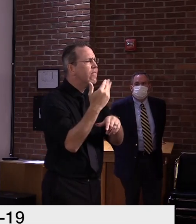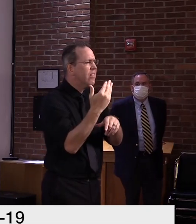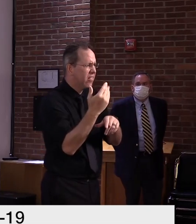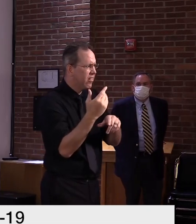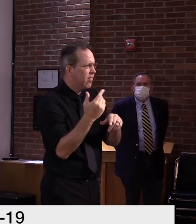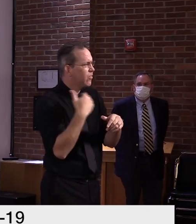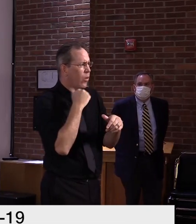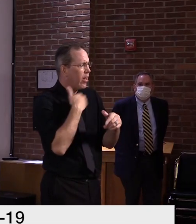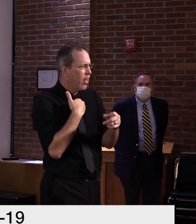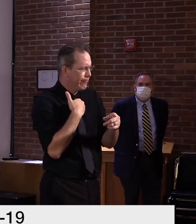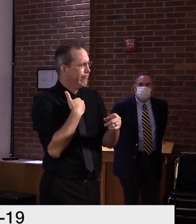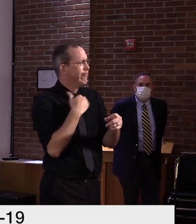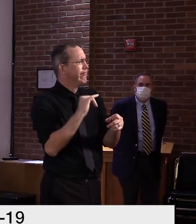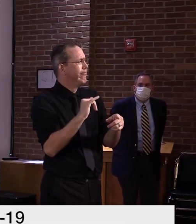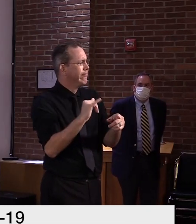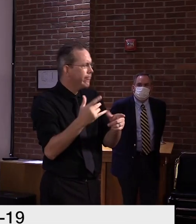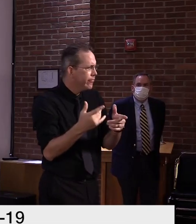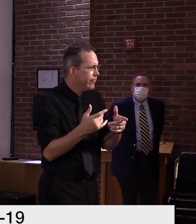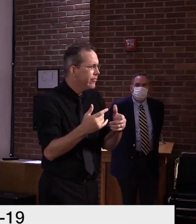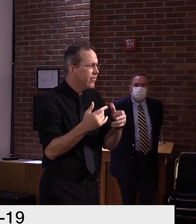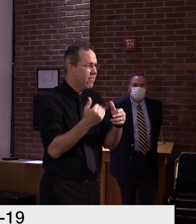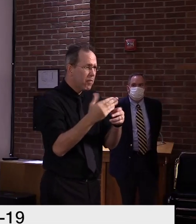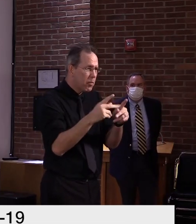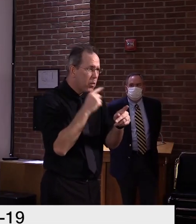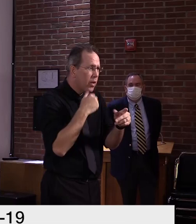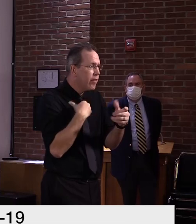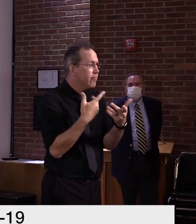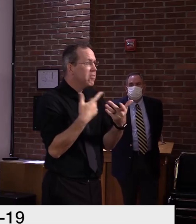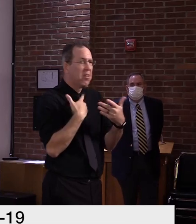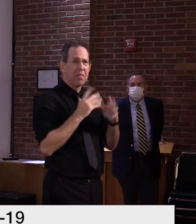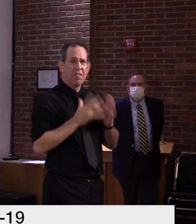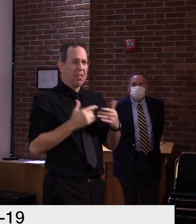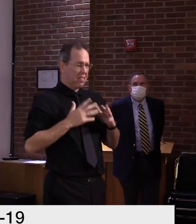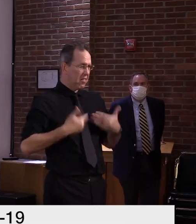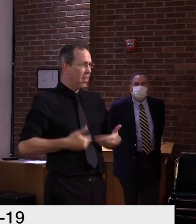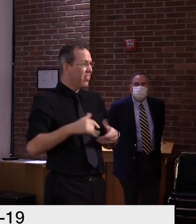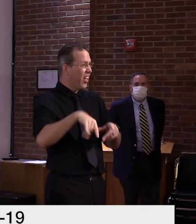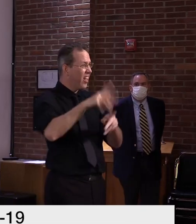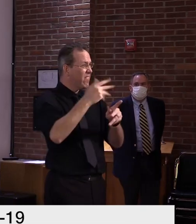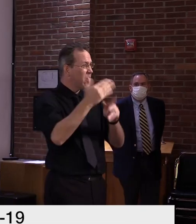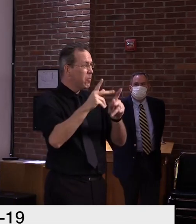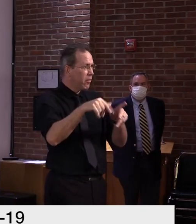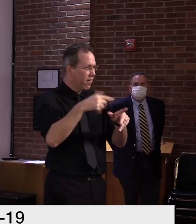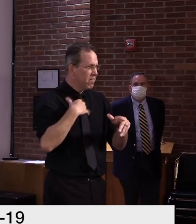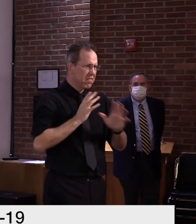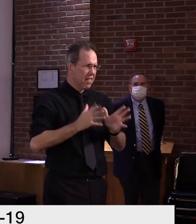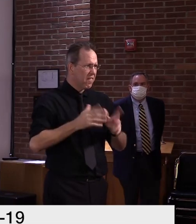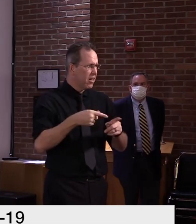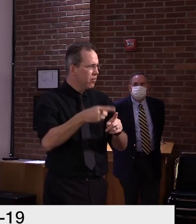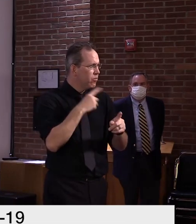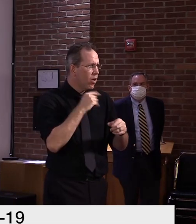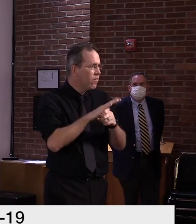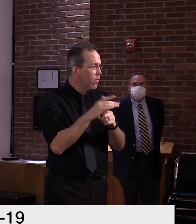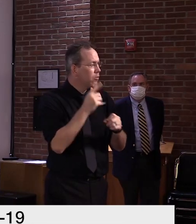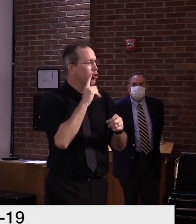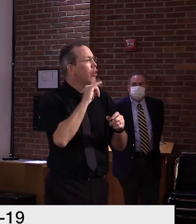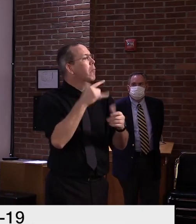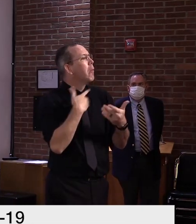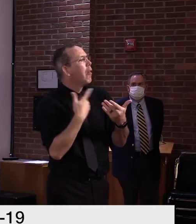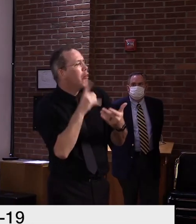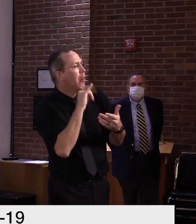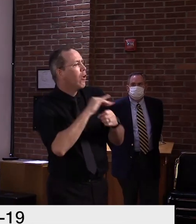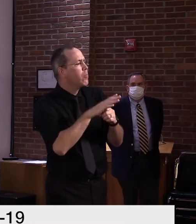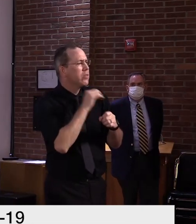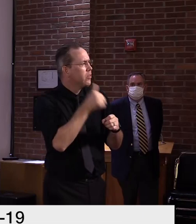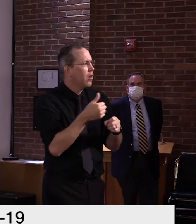no symptoms or no COVID-appropriate symptoms for the case definition. And, um,